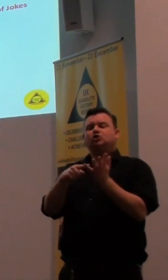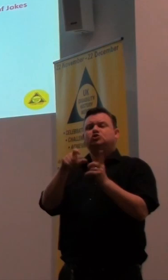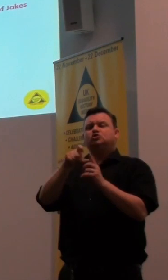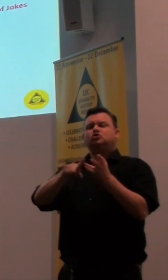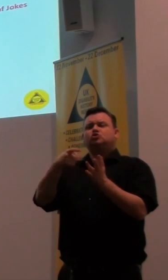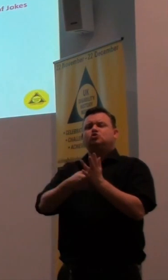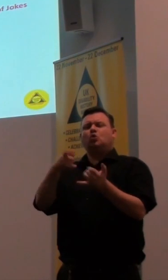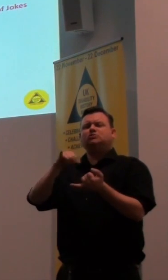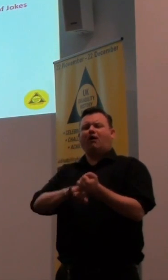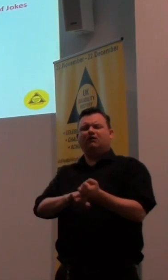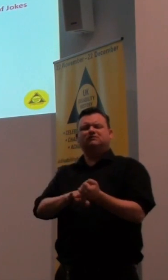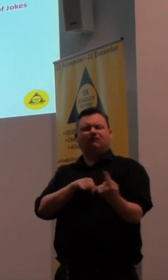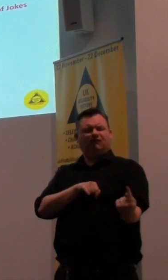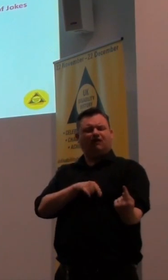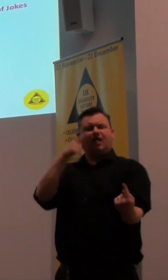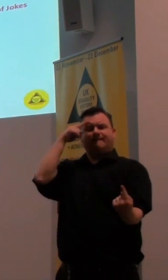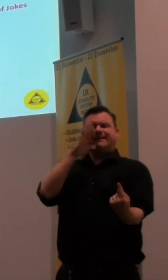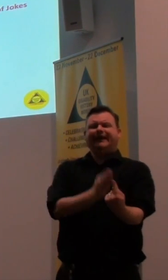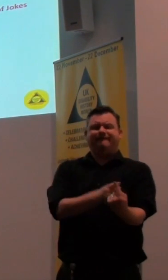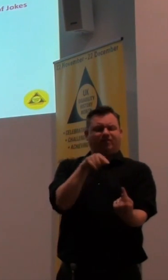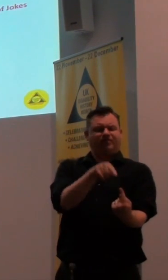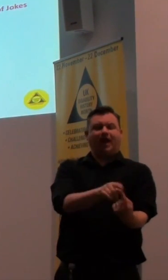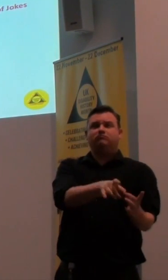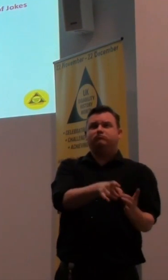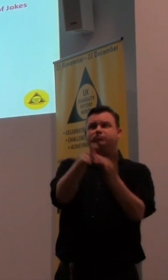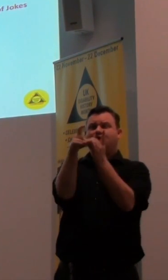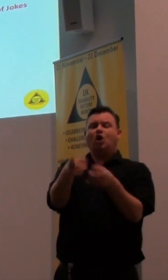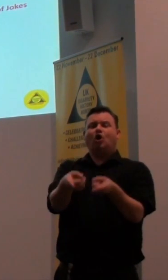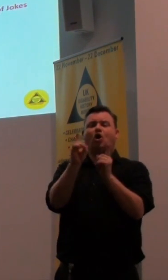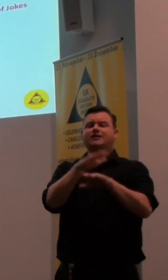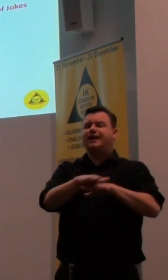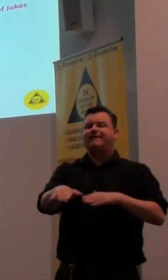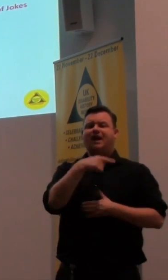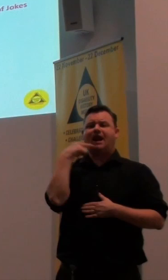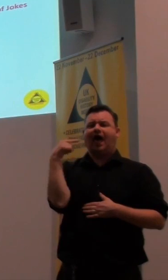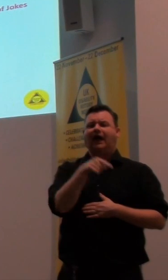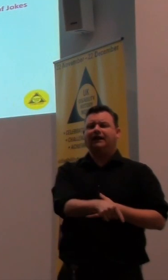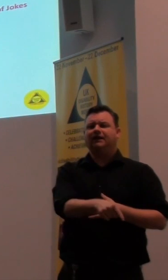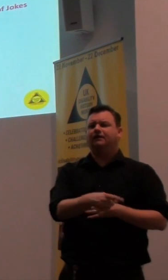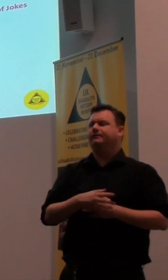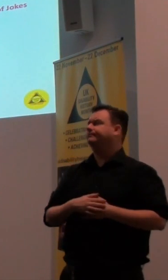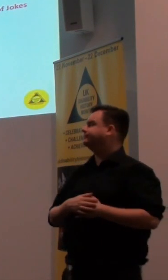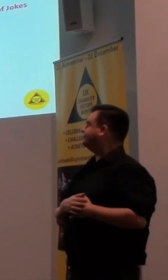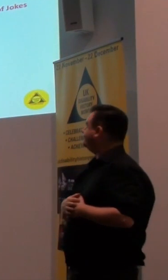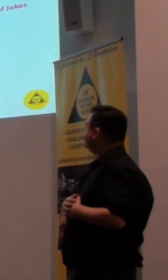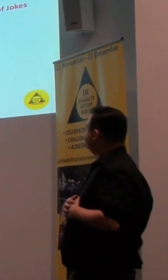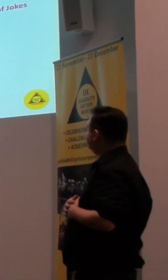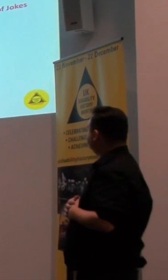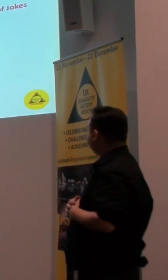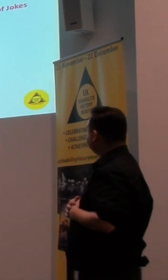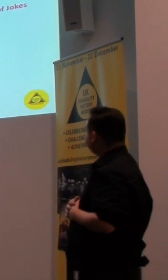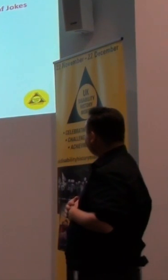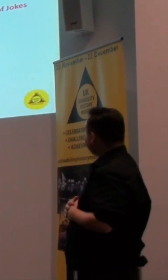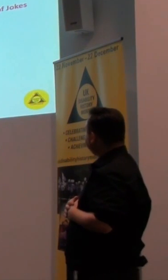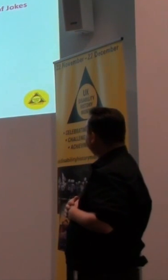direct line to God and would never lie. So, the king liked to surround himself with people. It was a job creation scheme for people learning difficulties at